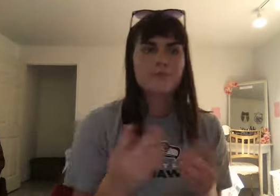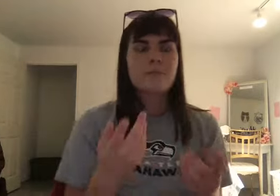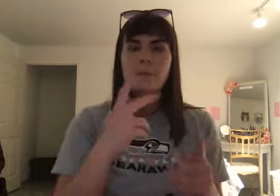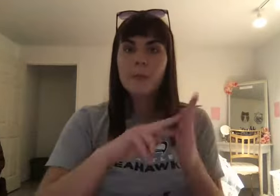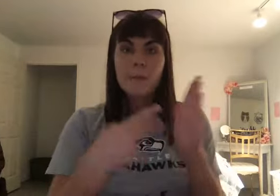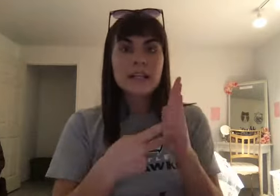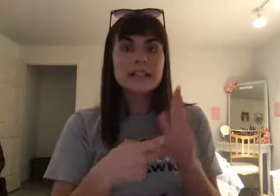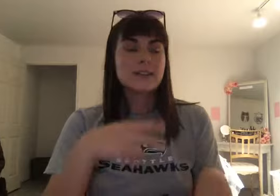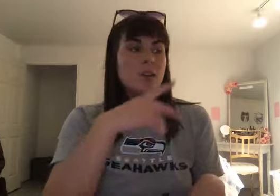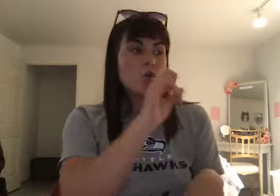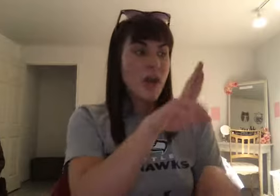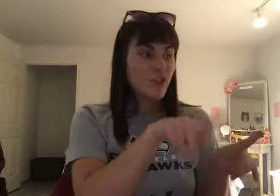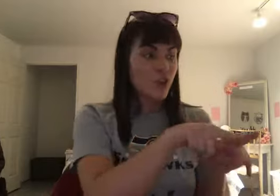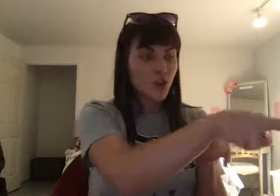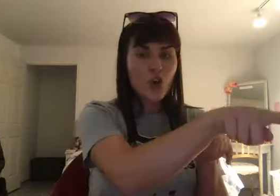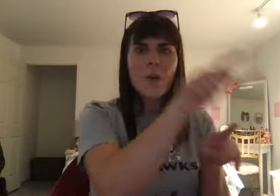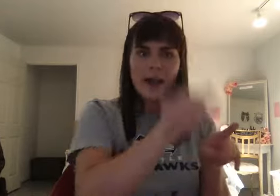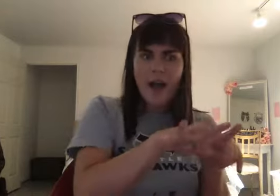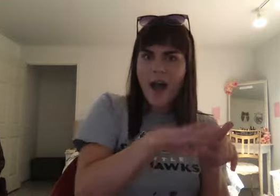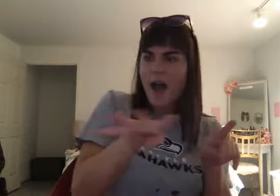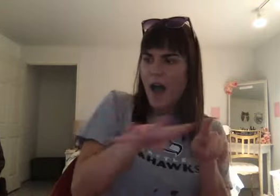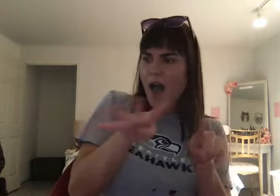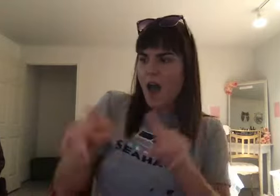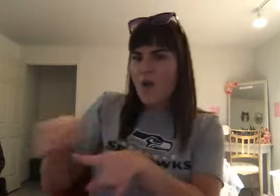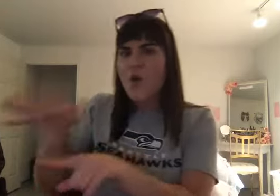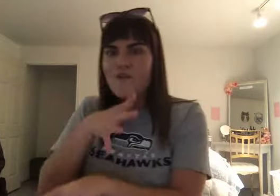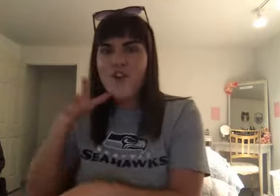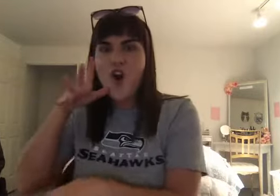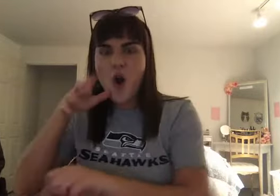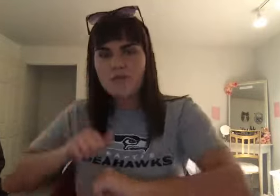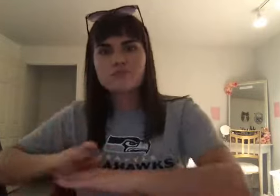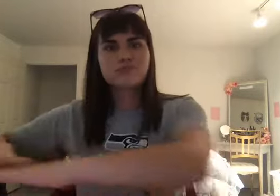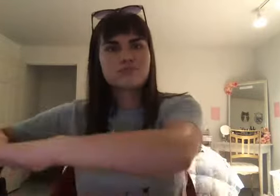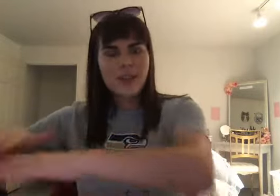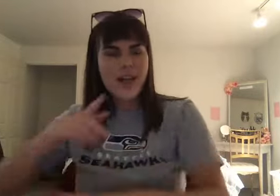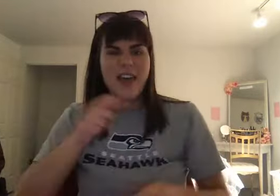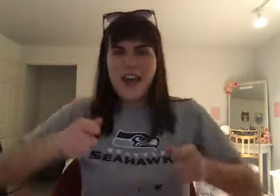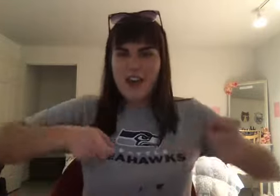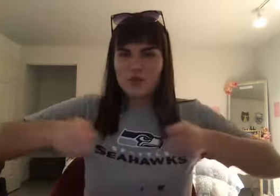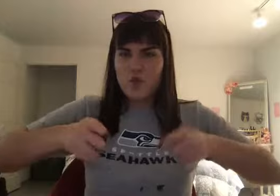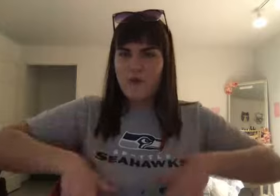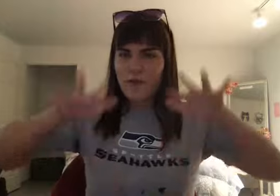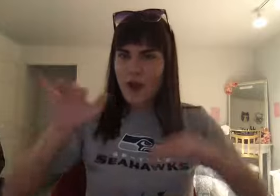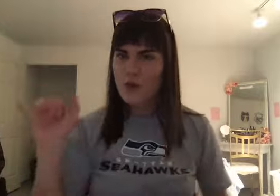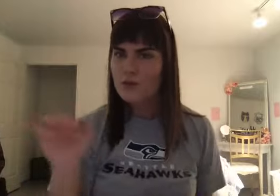or a river and into farming territory. And this is going to control that flooding. This is going to allow regular